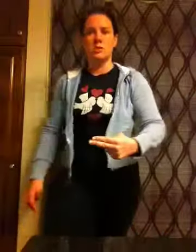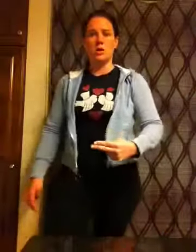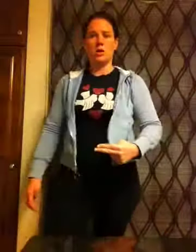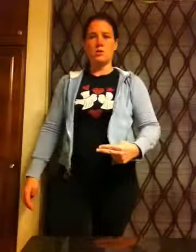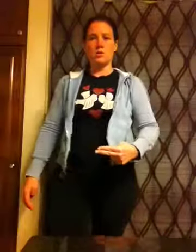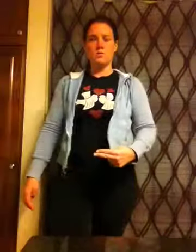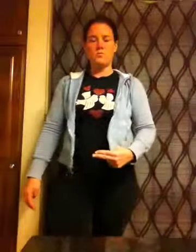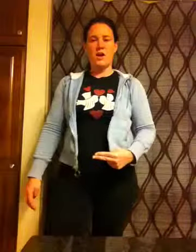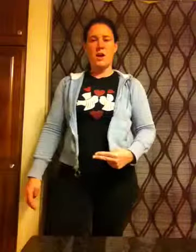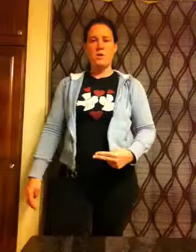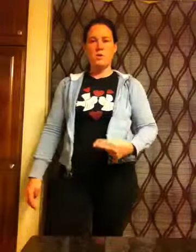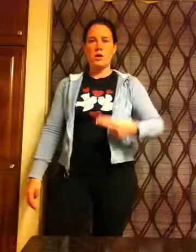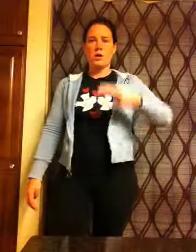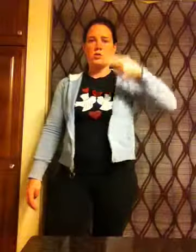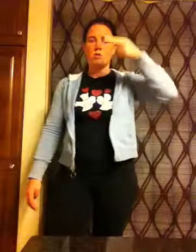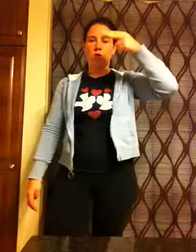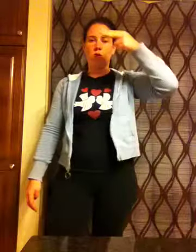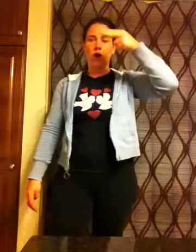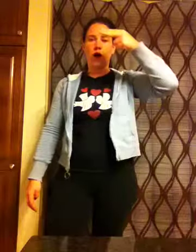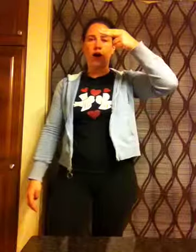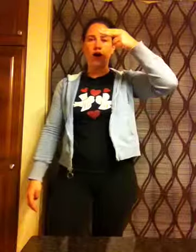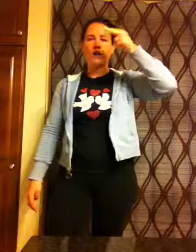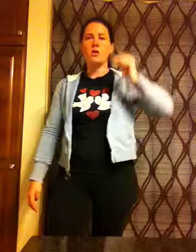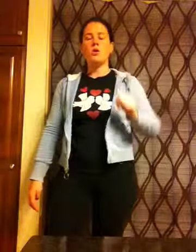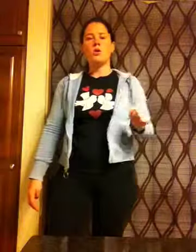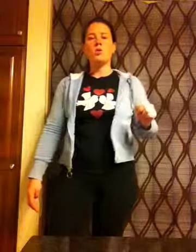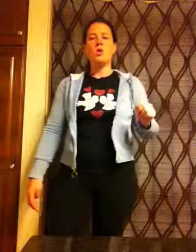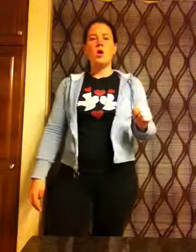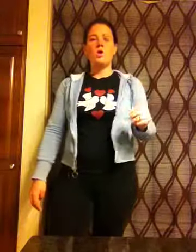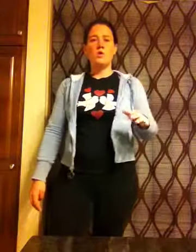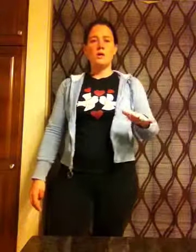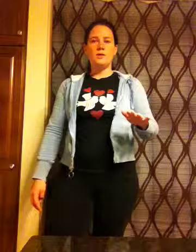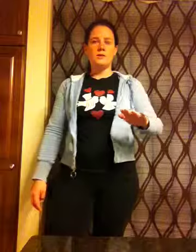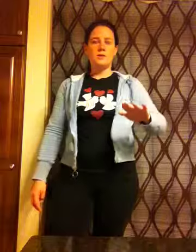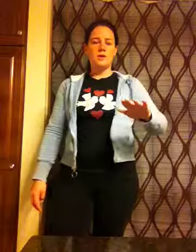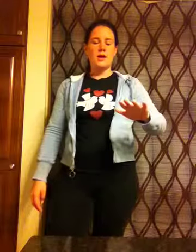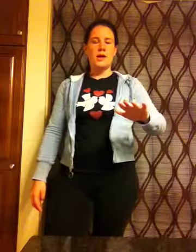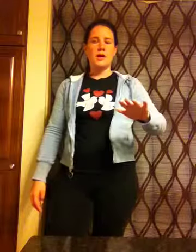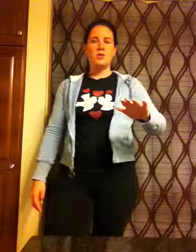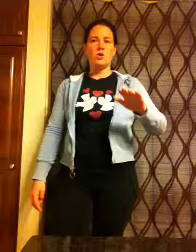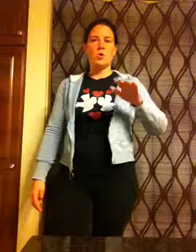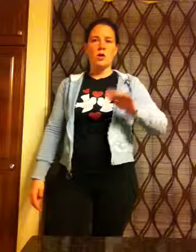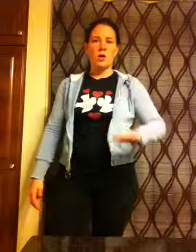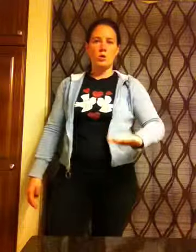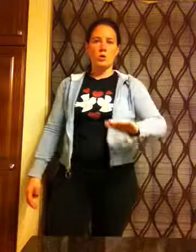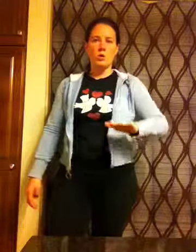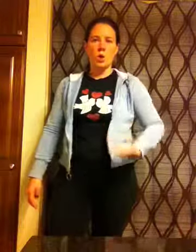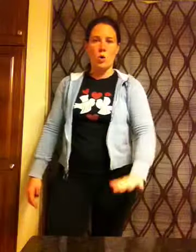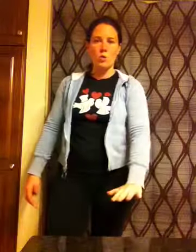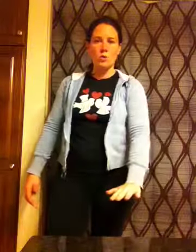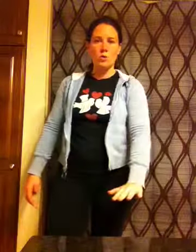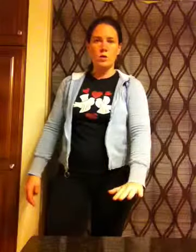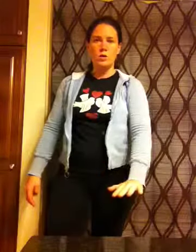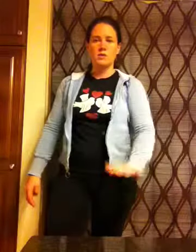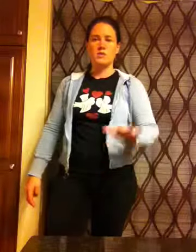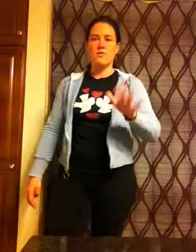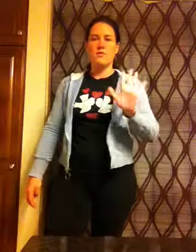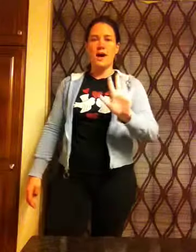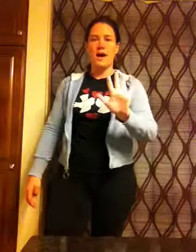Start down and go high. Low is the hand going low. It's the five